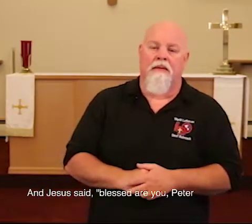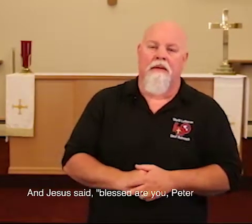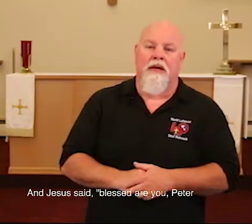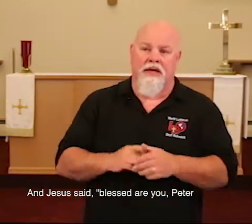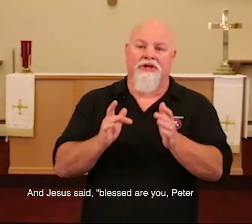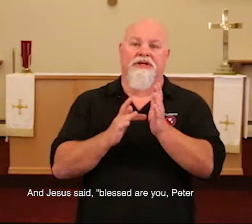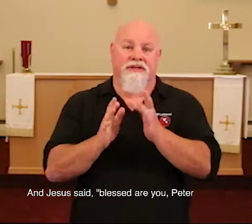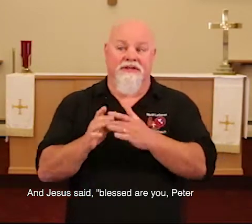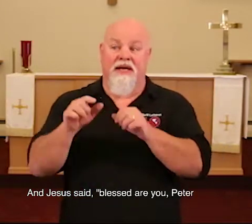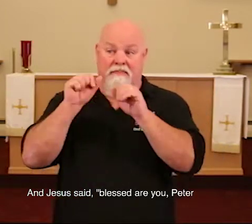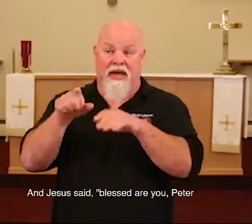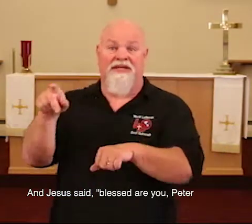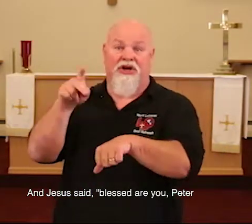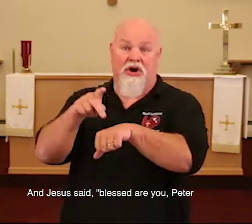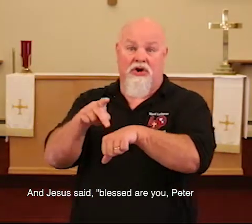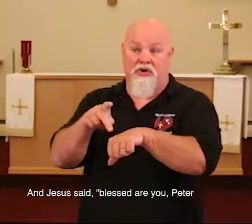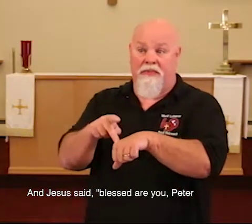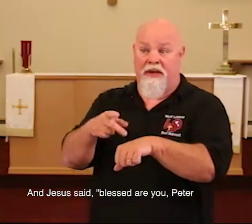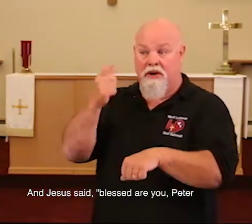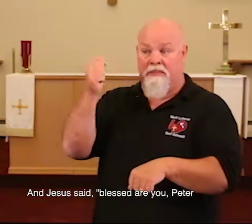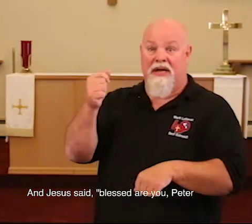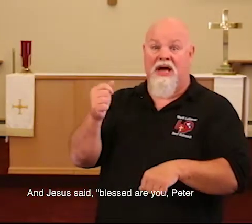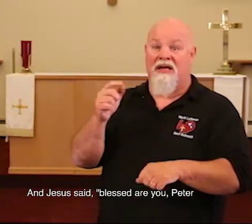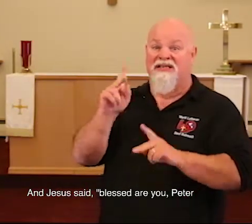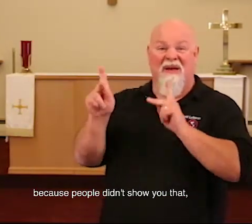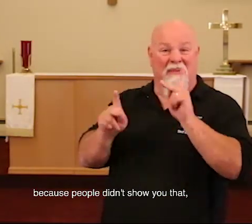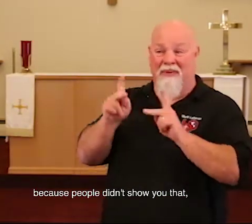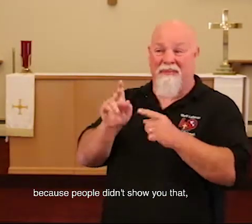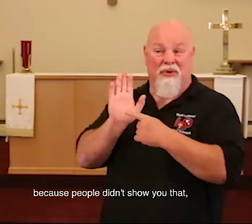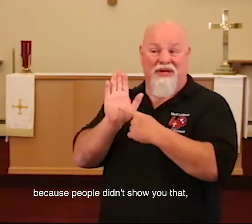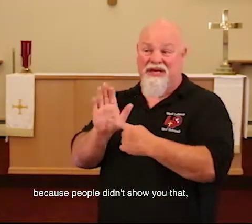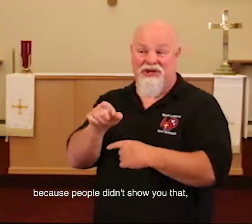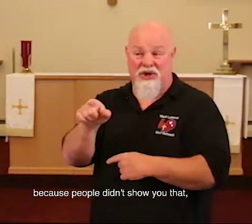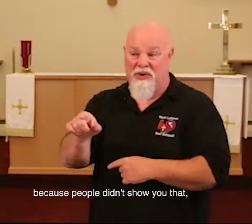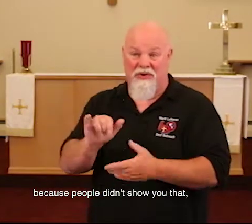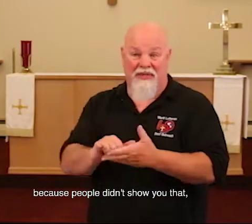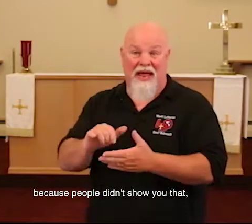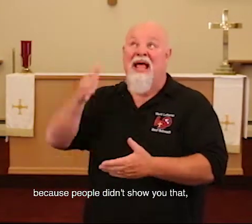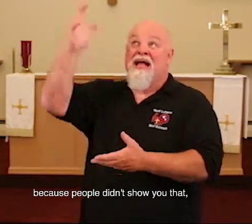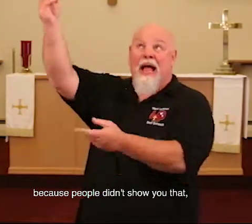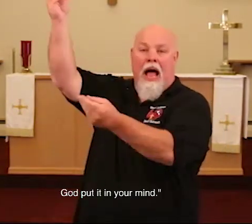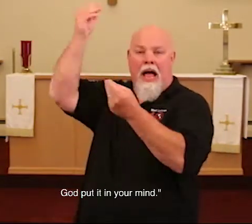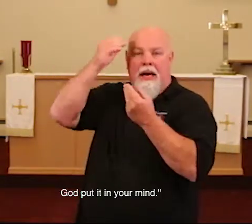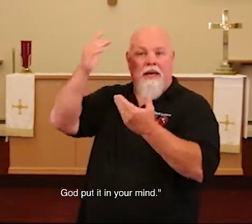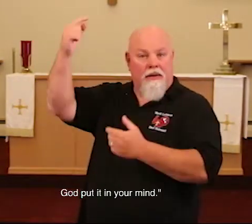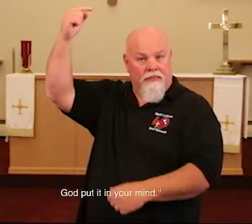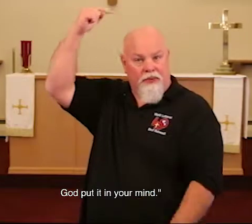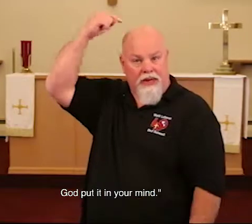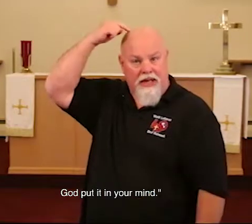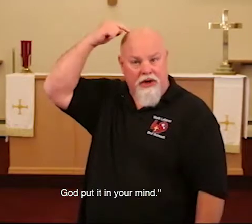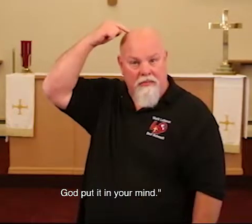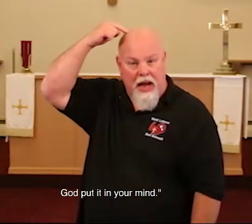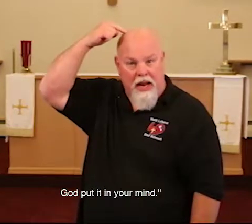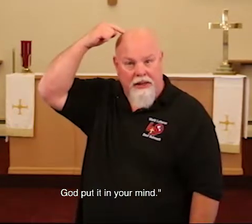And Jesus said, blessed are you, Peter, because people didn't show you that. God put it in your mind.